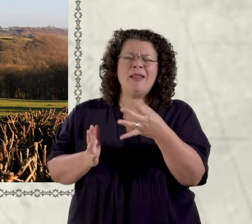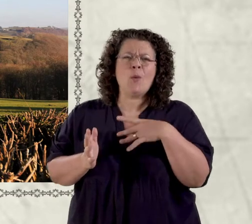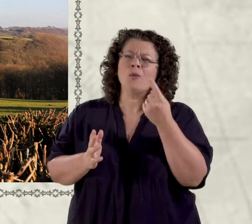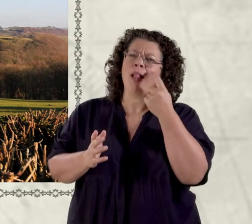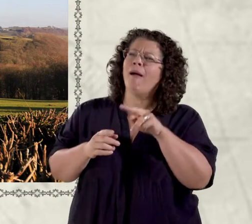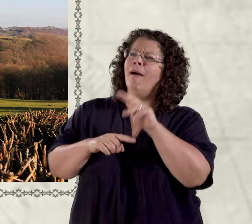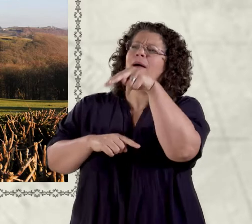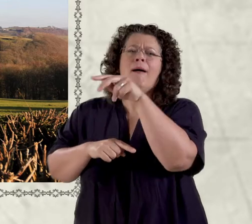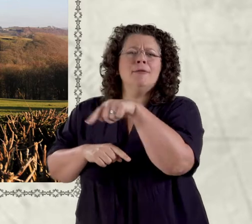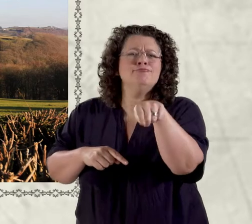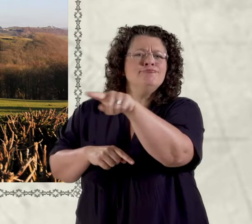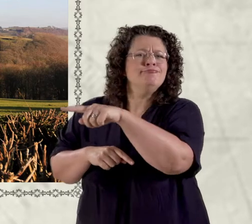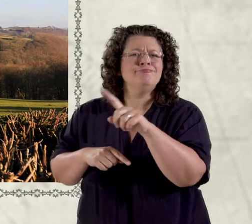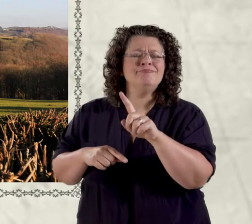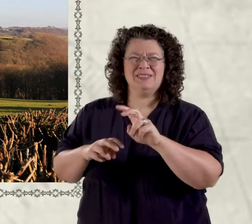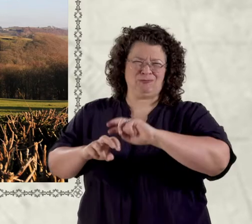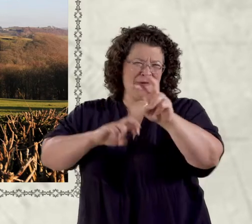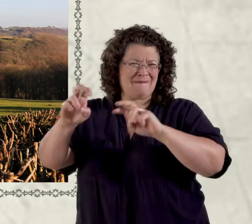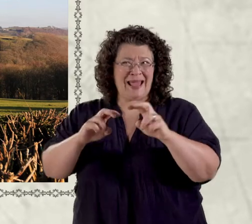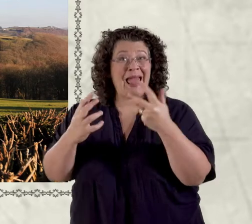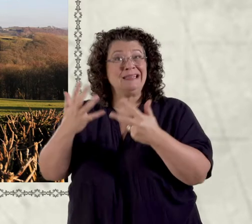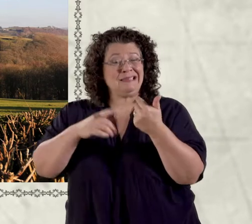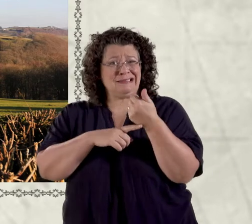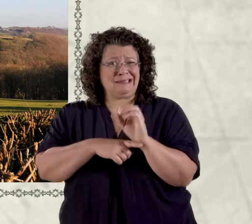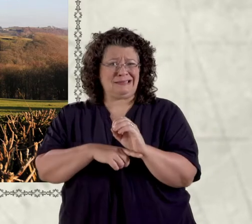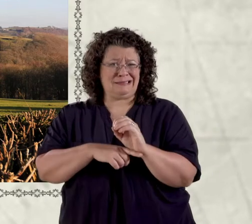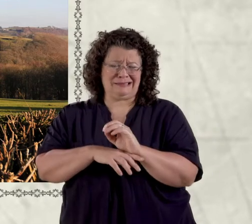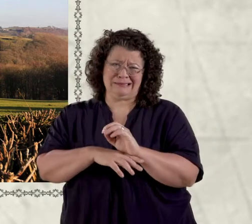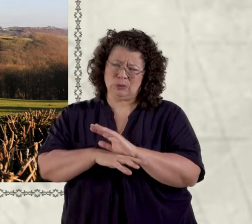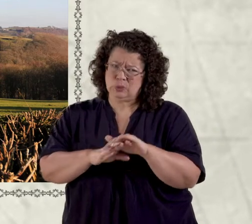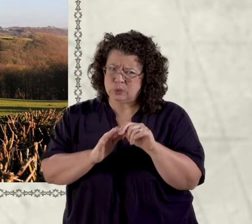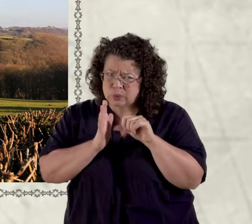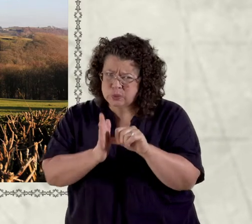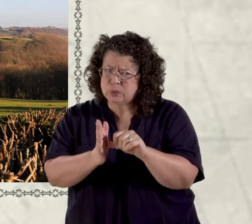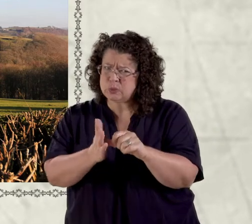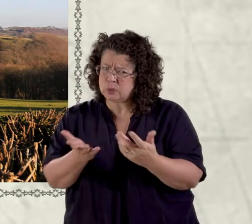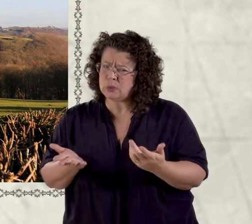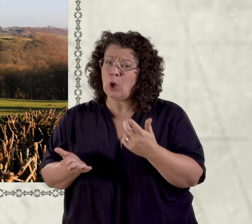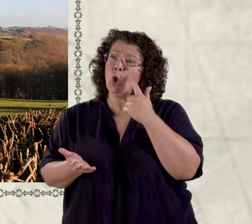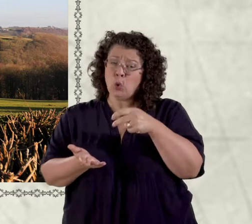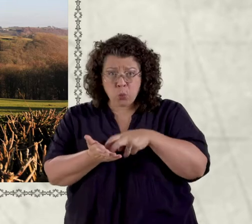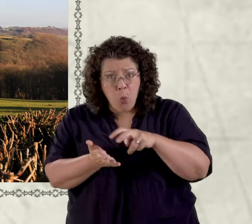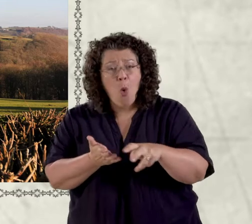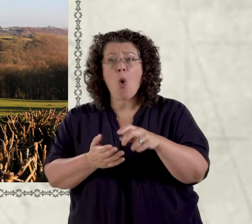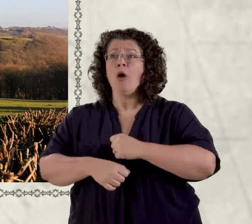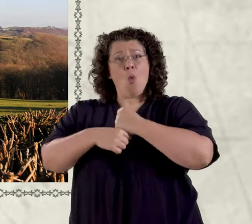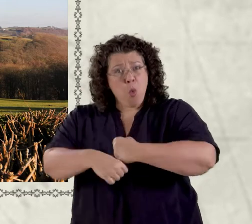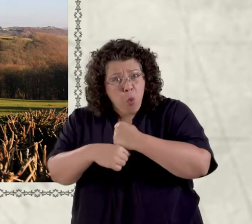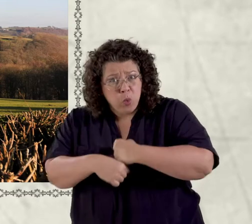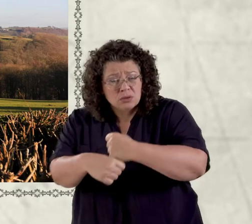beyond the village but traveling in the 1860s wasn't very easy you could walk horse horse and cat a boat or